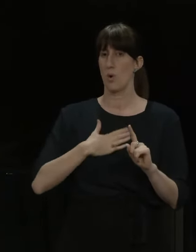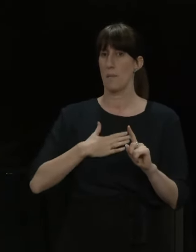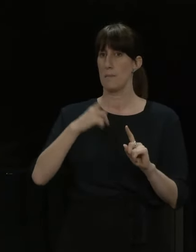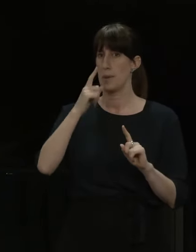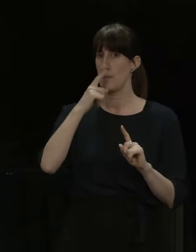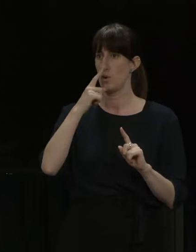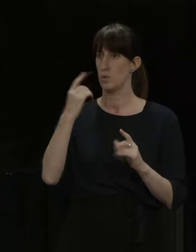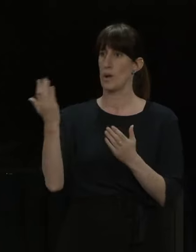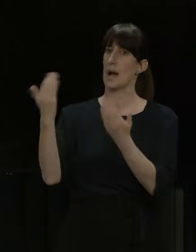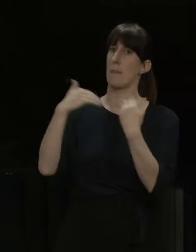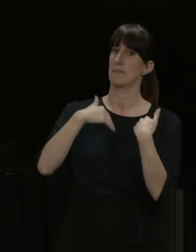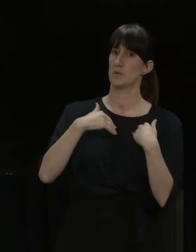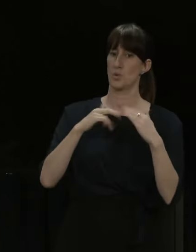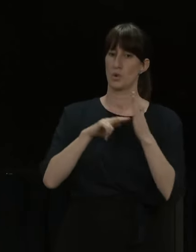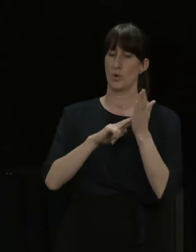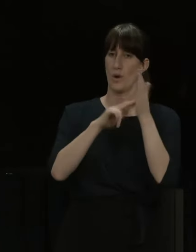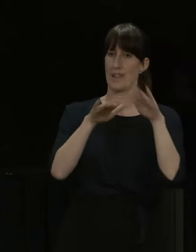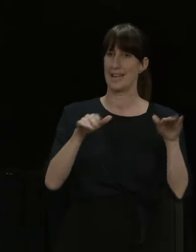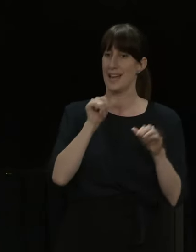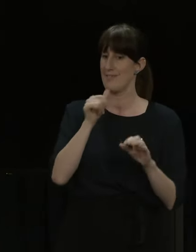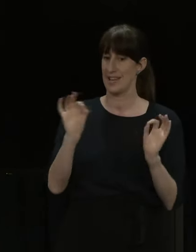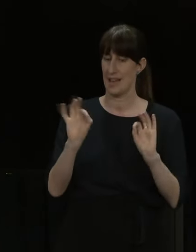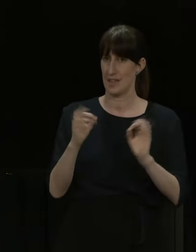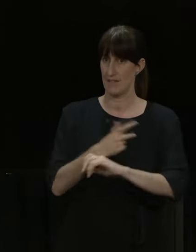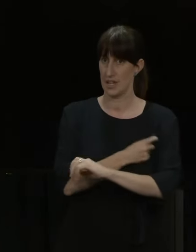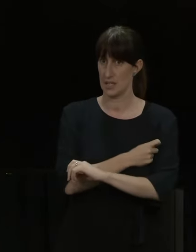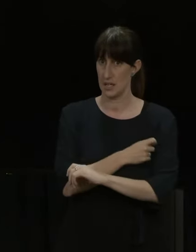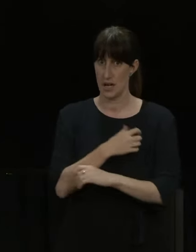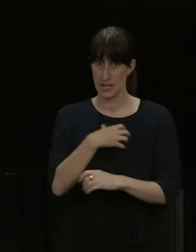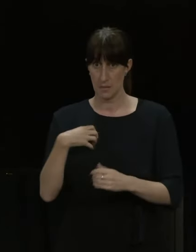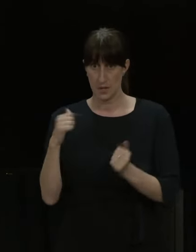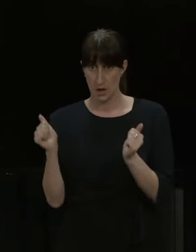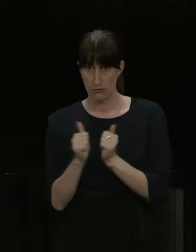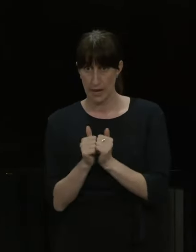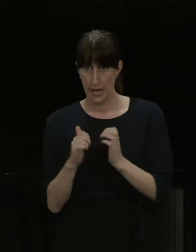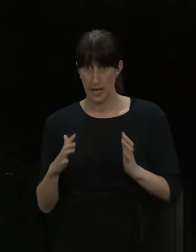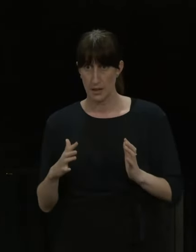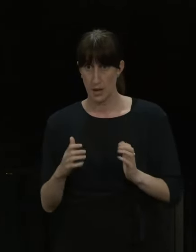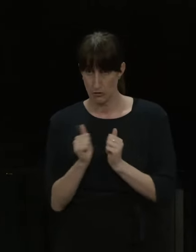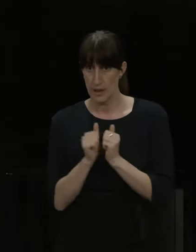putting that role in place? No, we're not. If you look at the